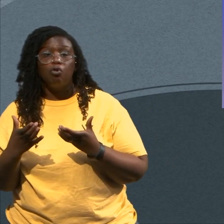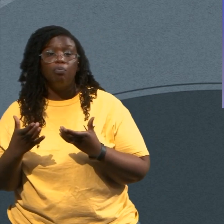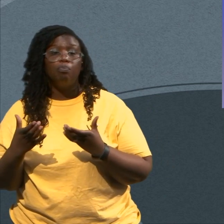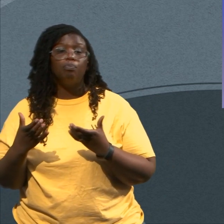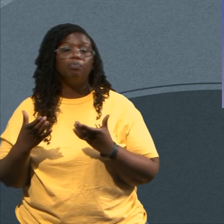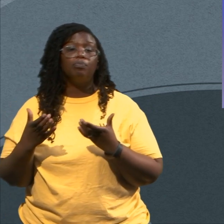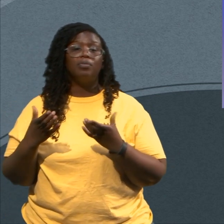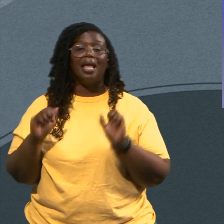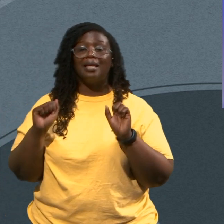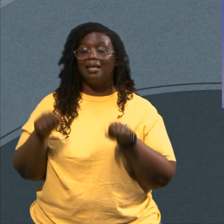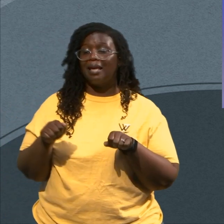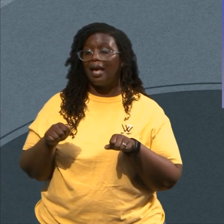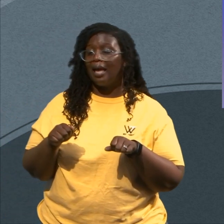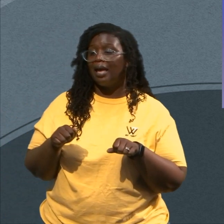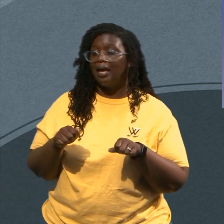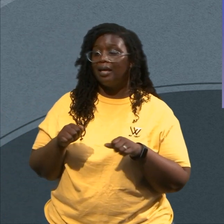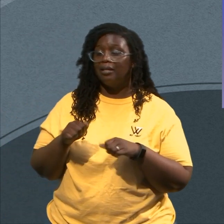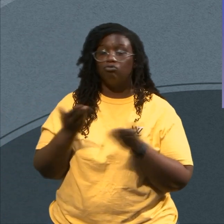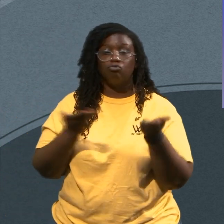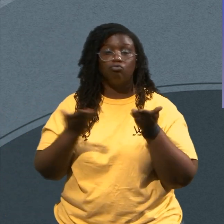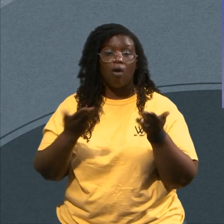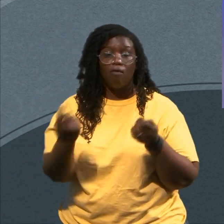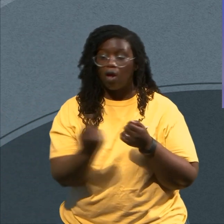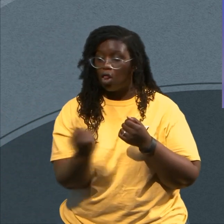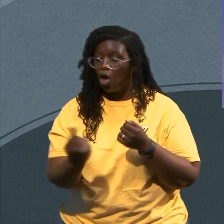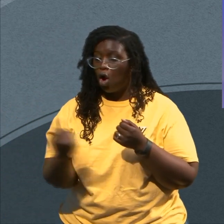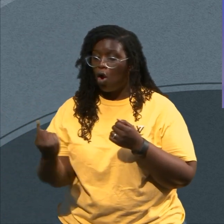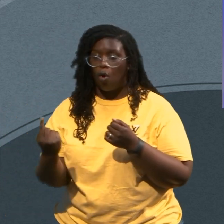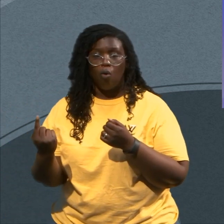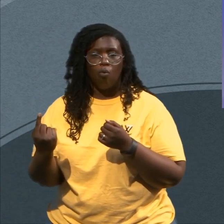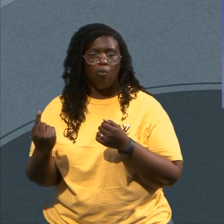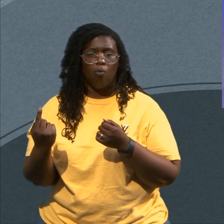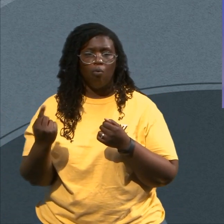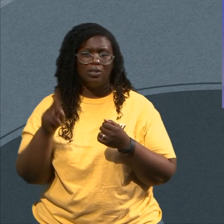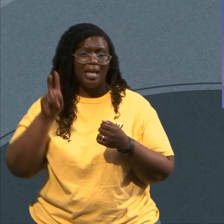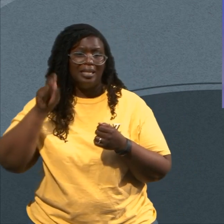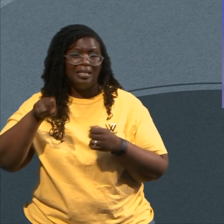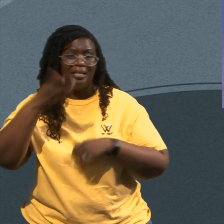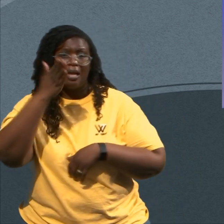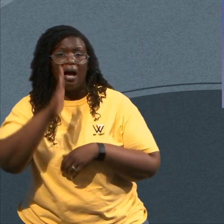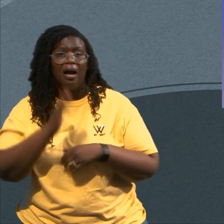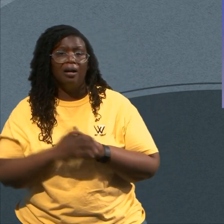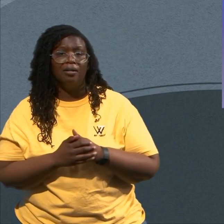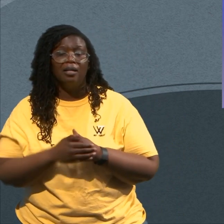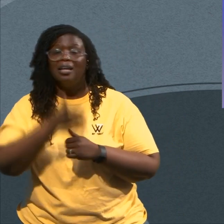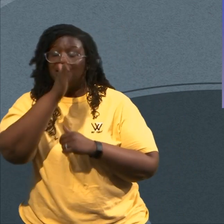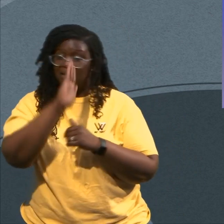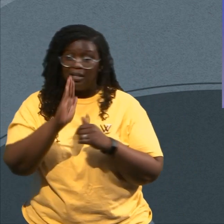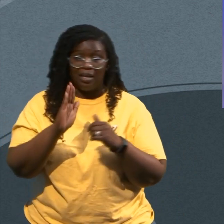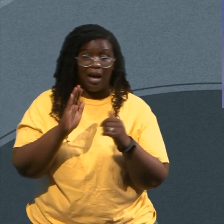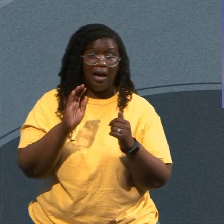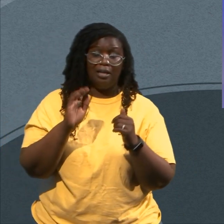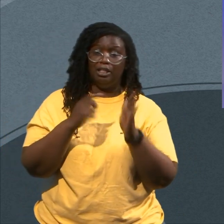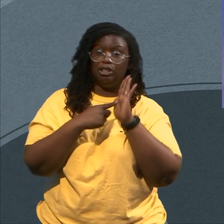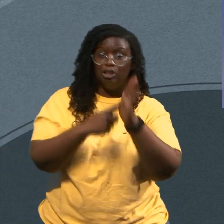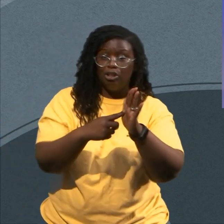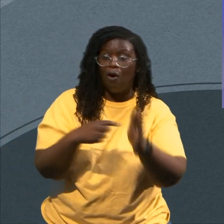And God Is Saying If There Was Ever A Time Before Now That Someone Or Something Else Was Exalted